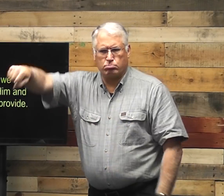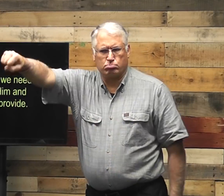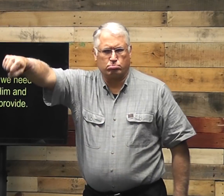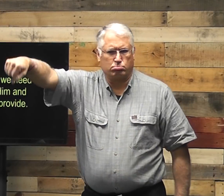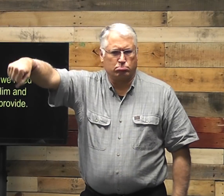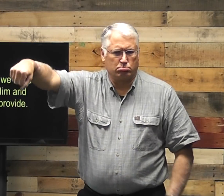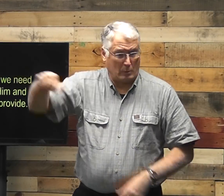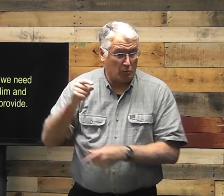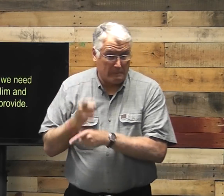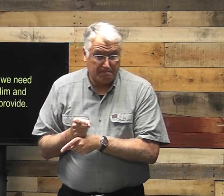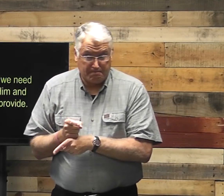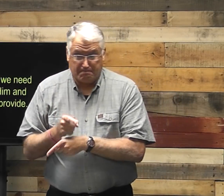provide. Right?